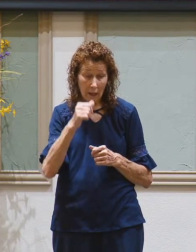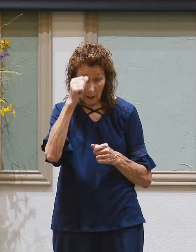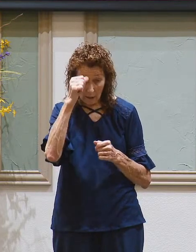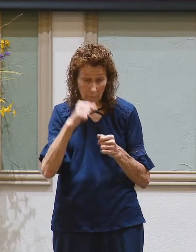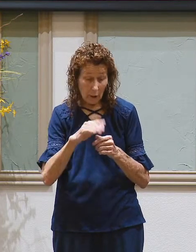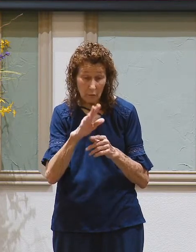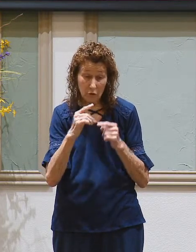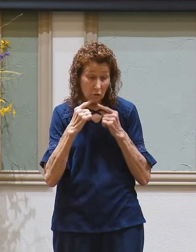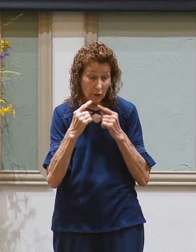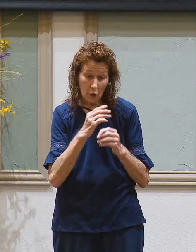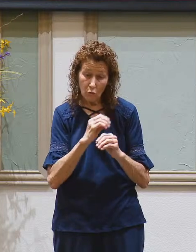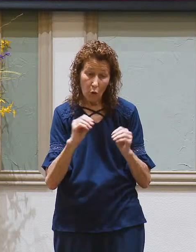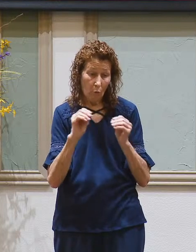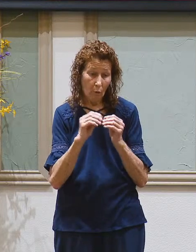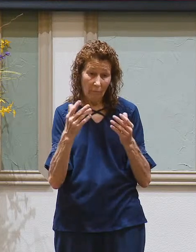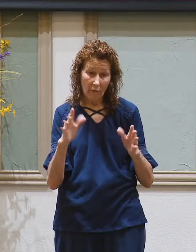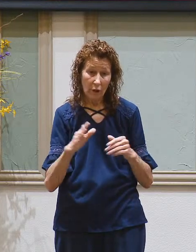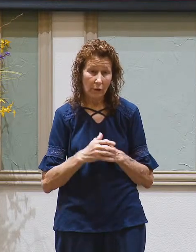your sin no more